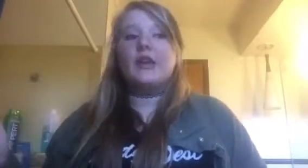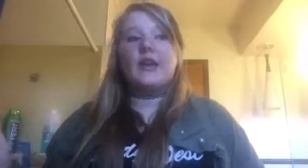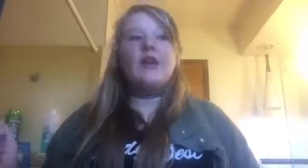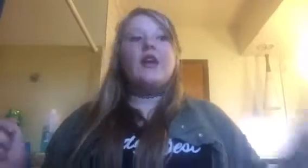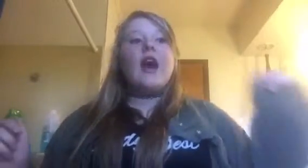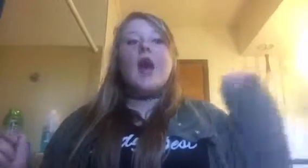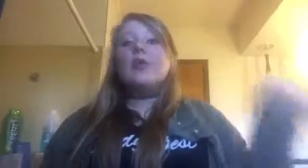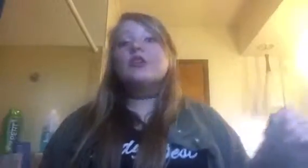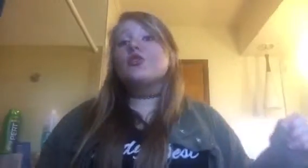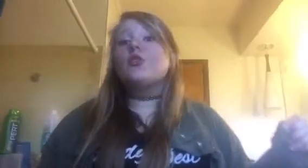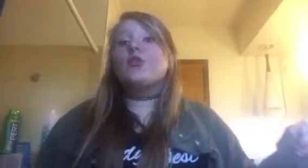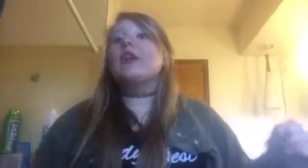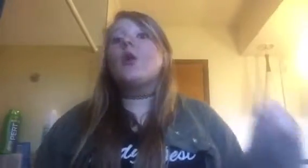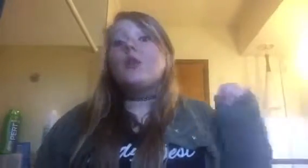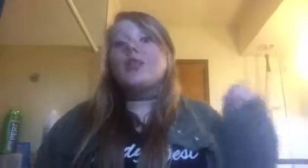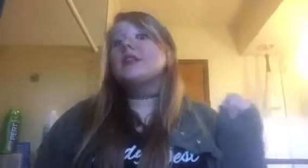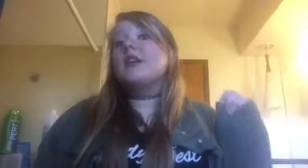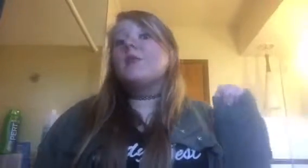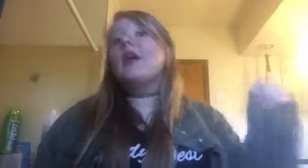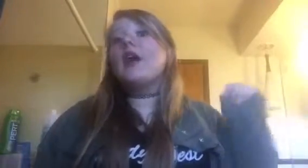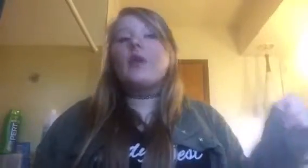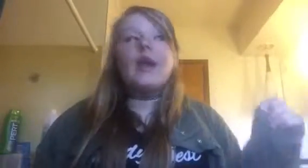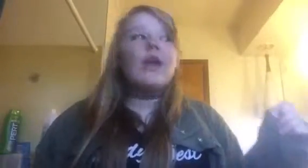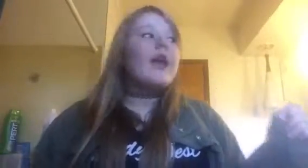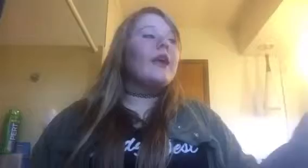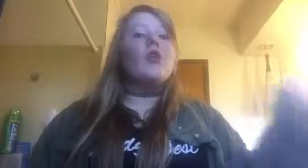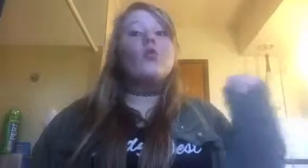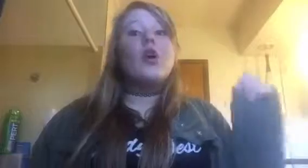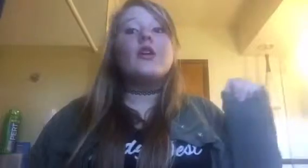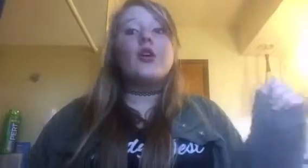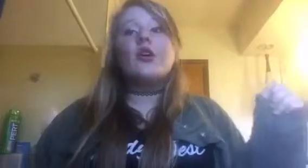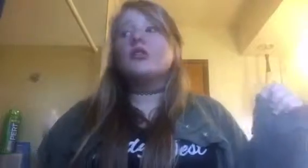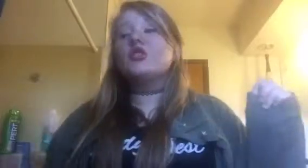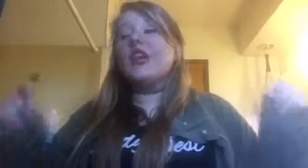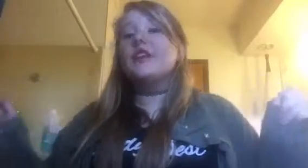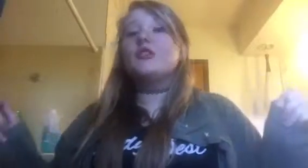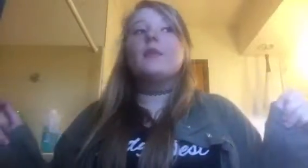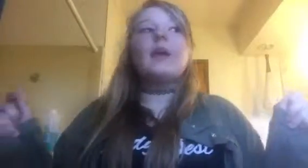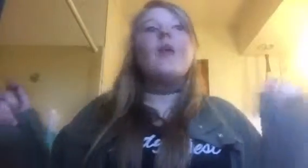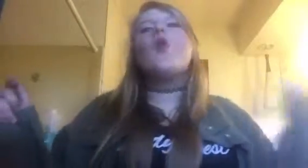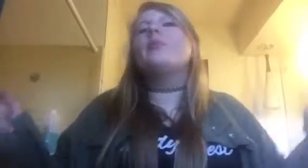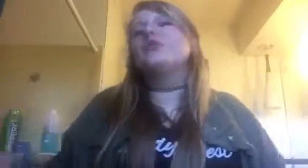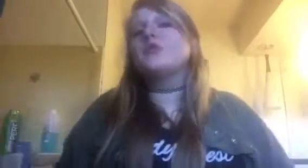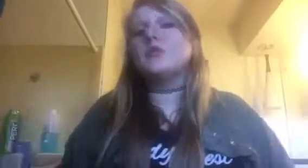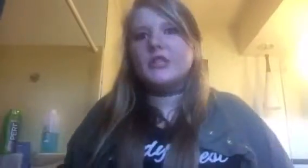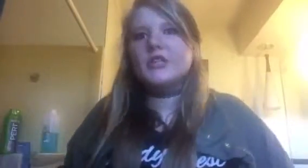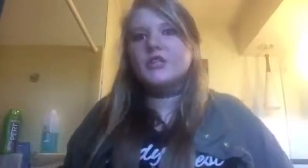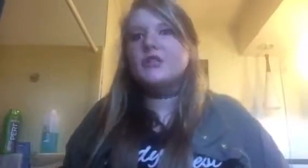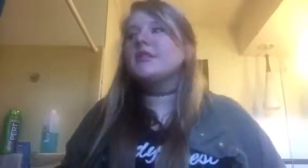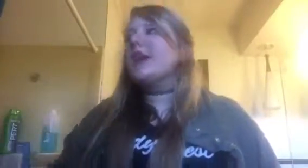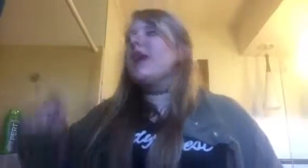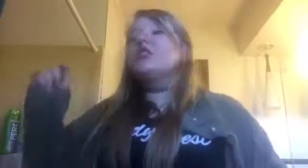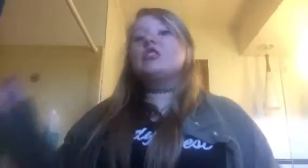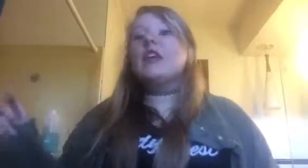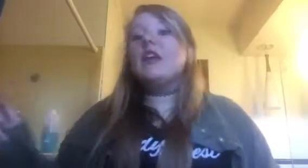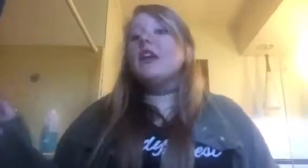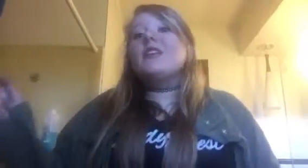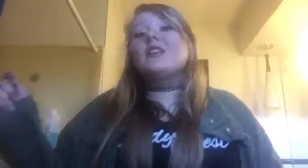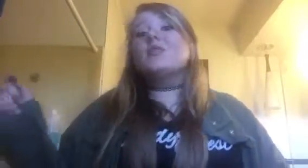it. I'm a control freak. I want things done my way, and I don't want her to change it, but I'm open to suggestions. She doesn't